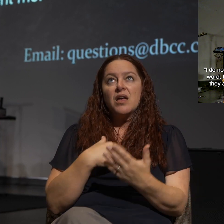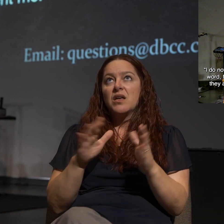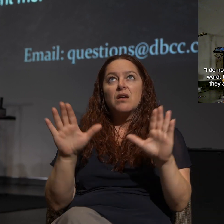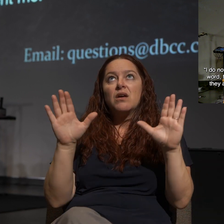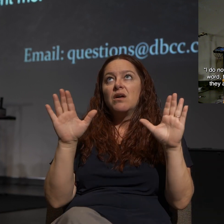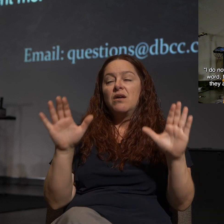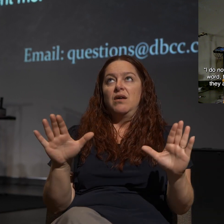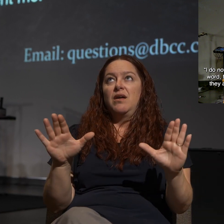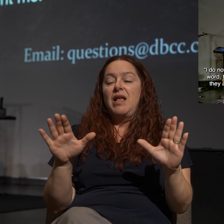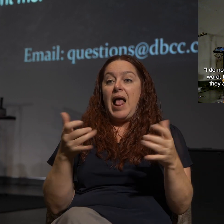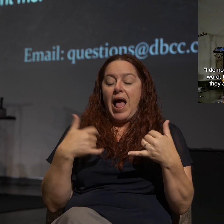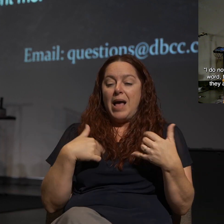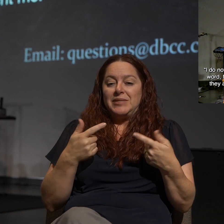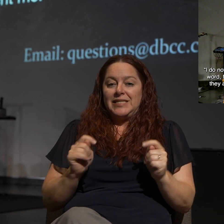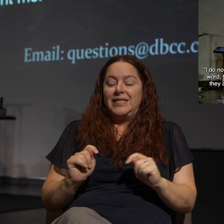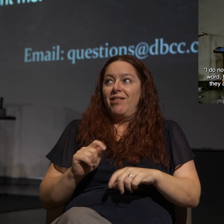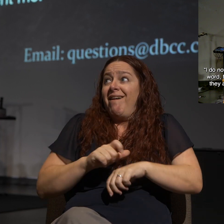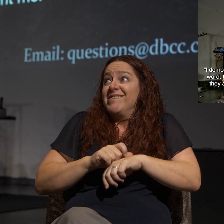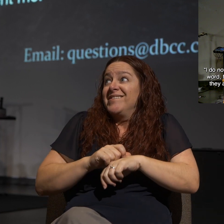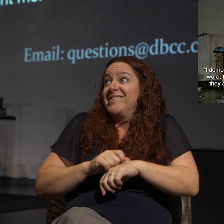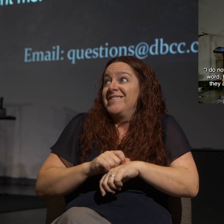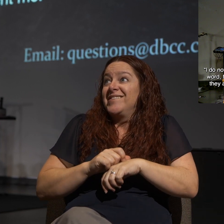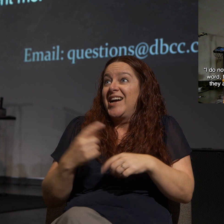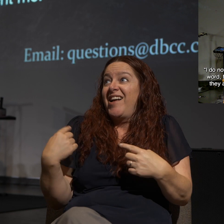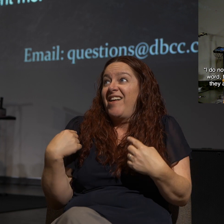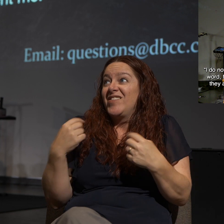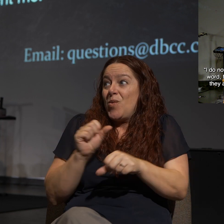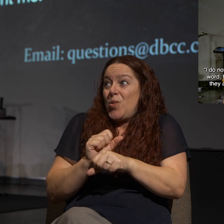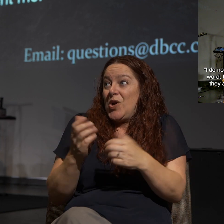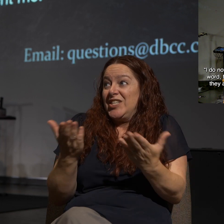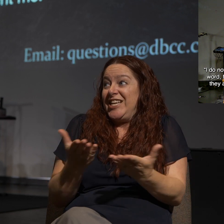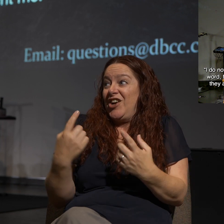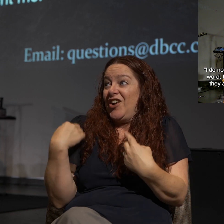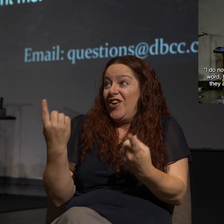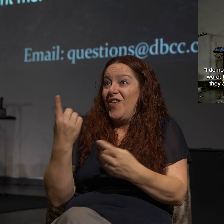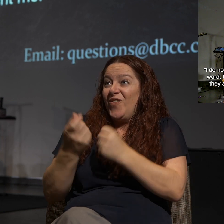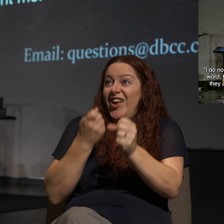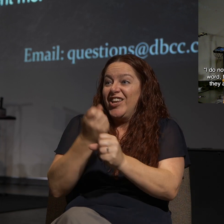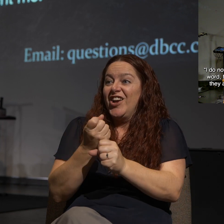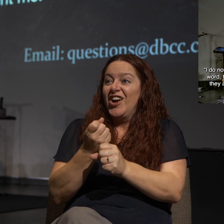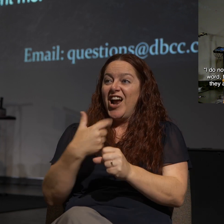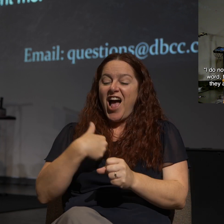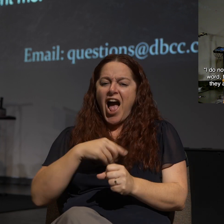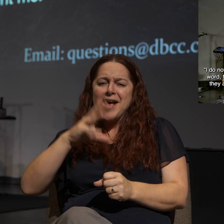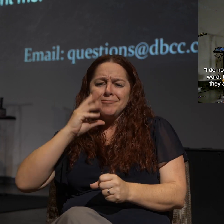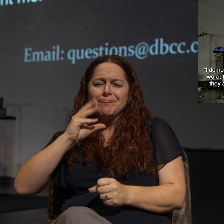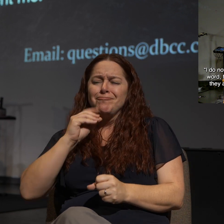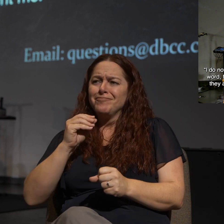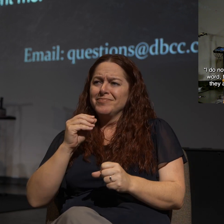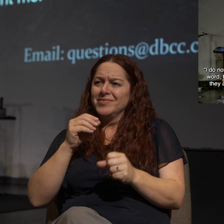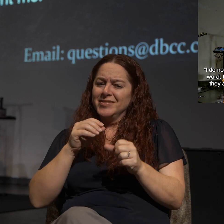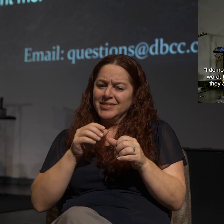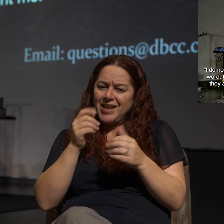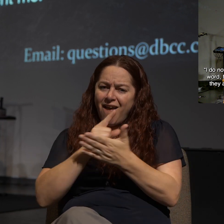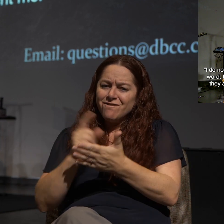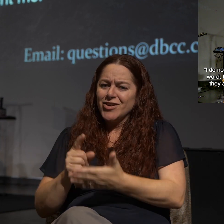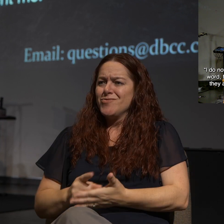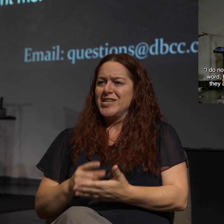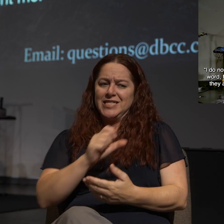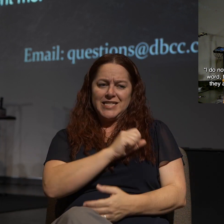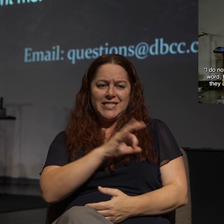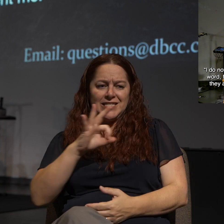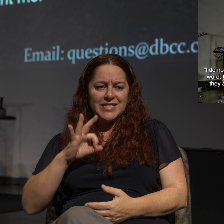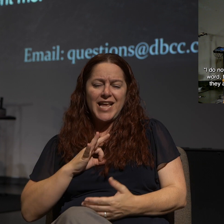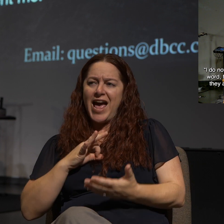I'm still pinching myself now having been here a year that we get to do this on a regular basis, that we sit with the word as a staff and walk through it